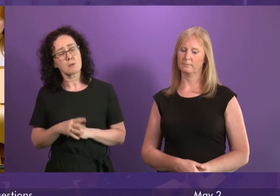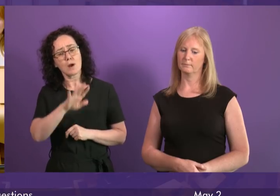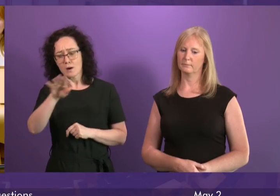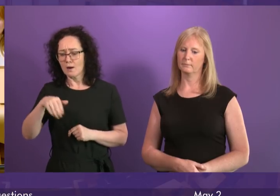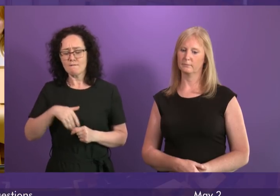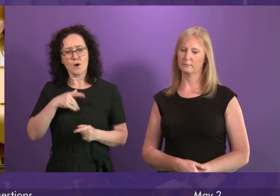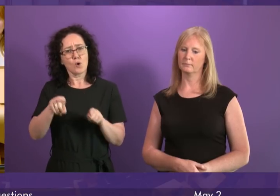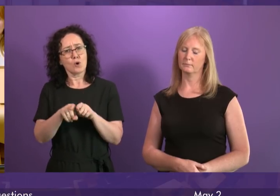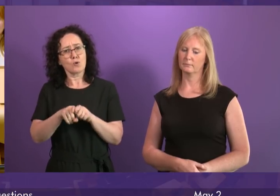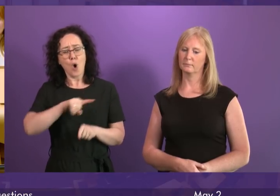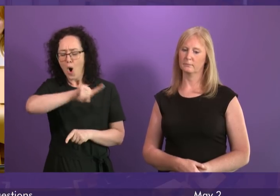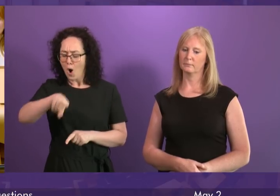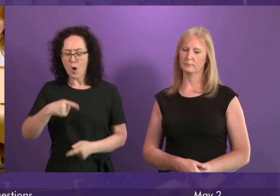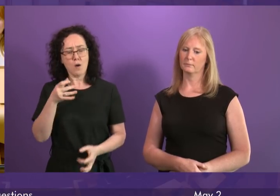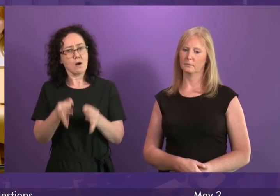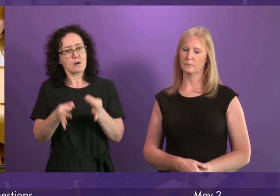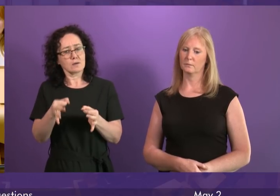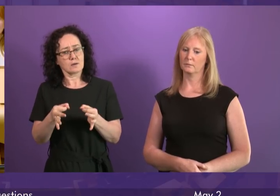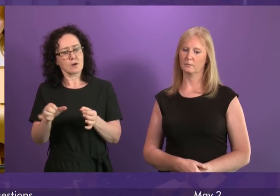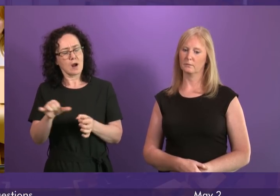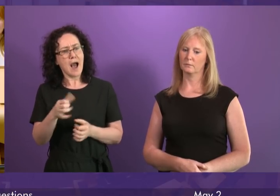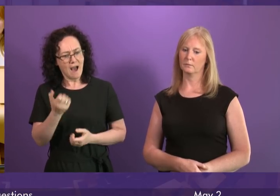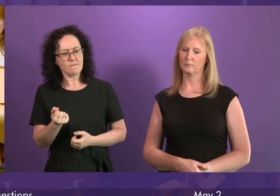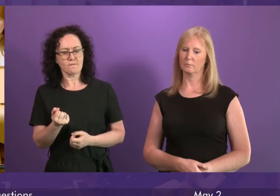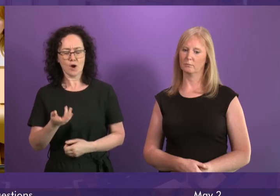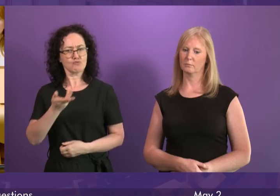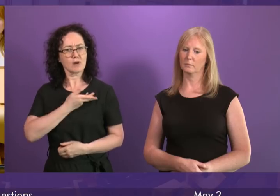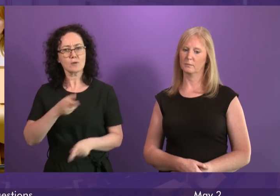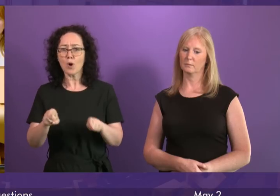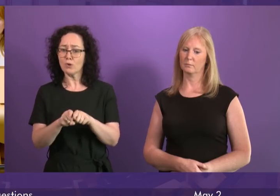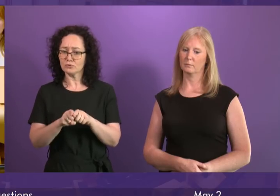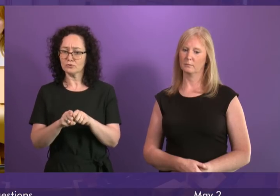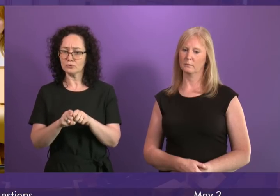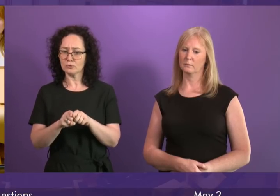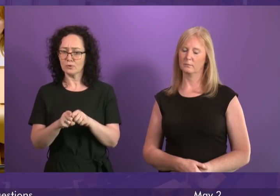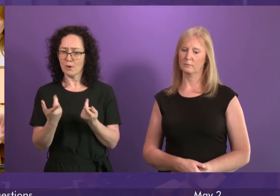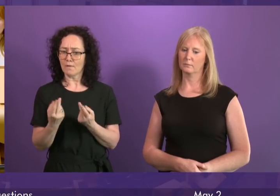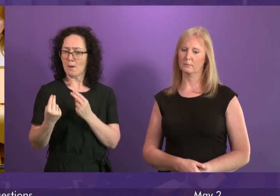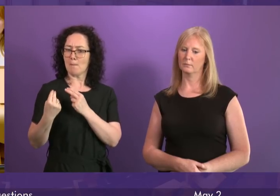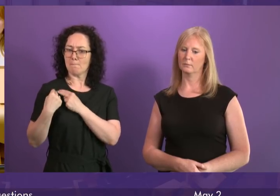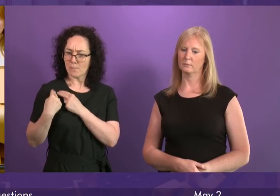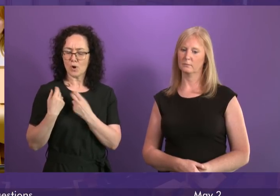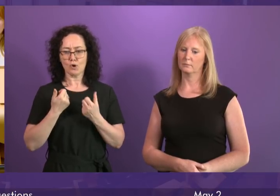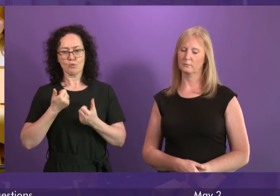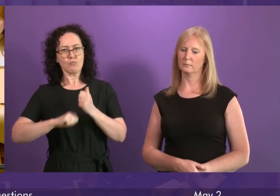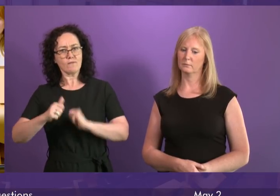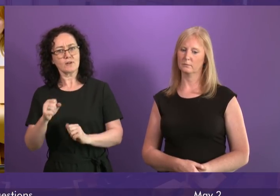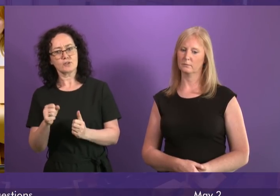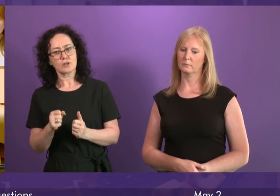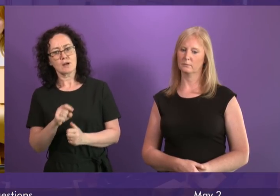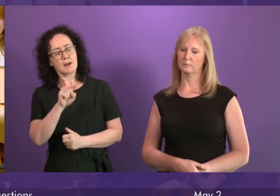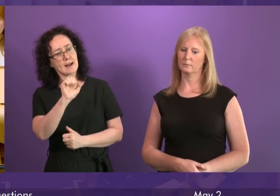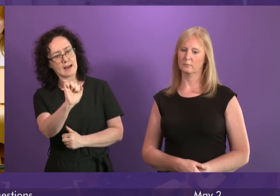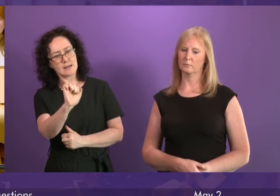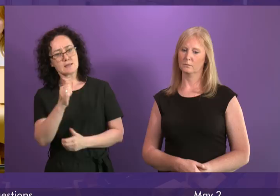government should recognise the responsibility and the privileges we carry and should not be behaving in the way that it appears Gavin Williamson was behaving